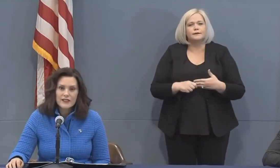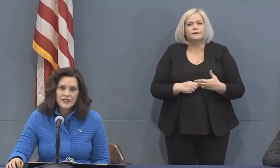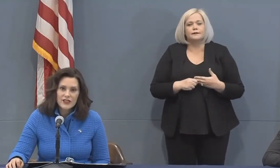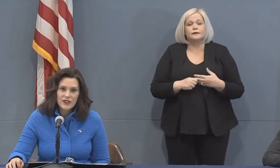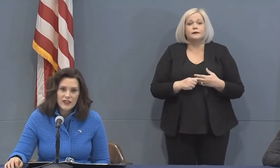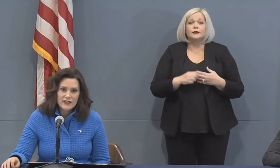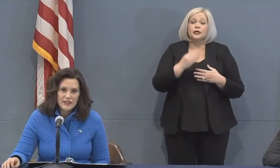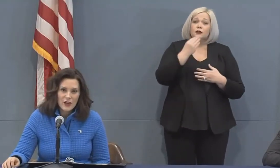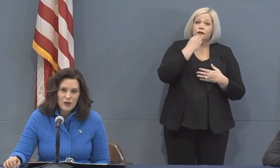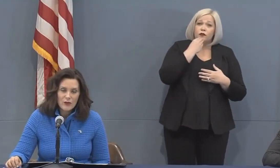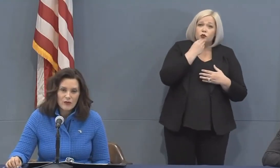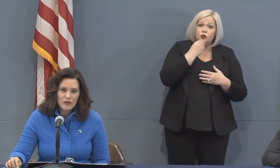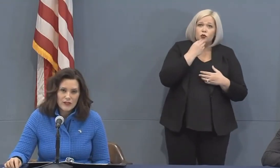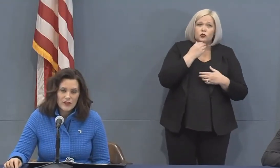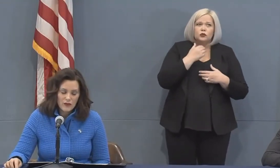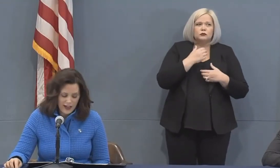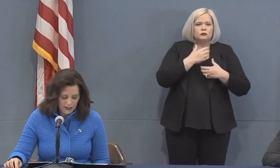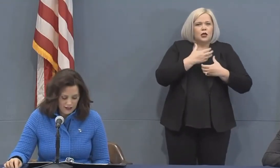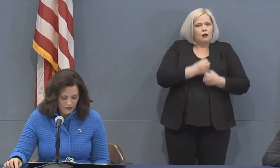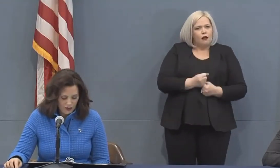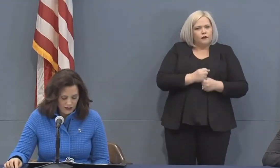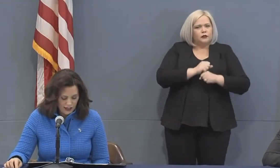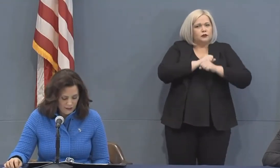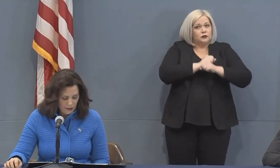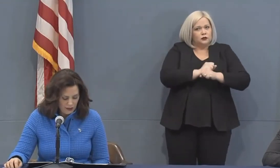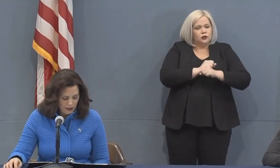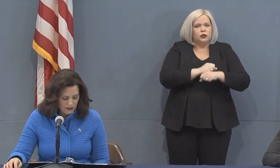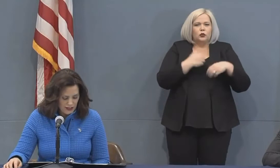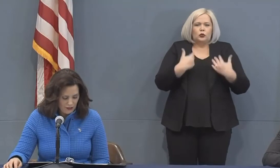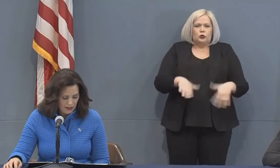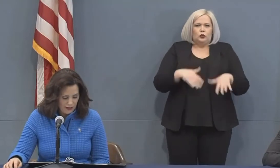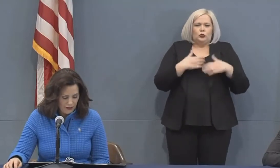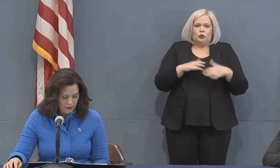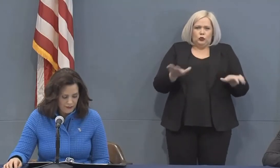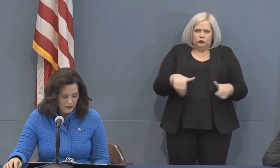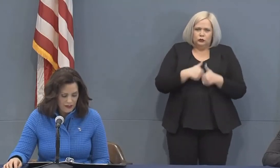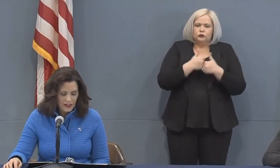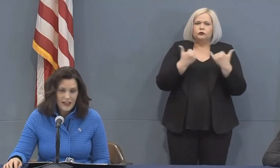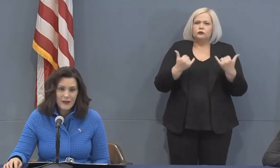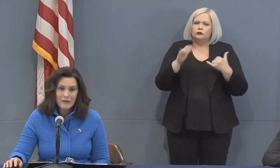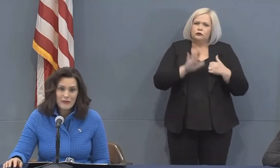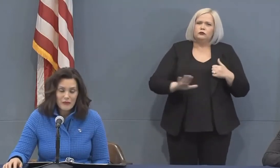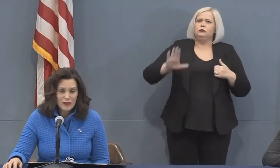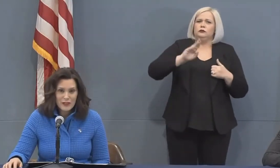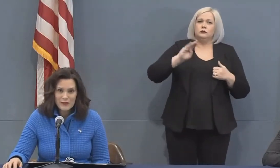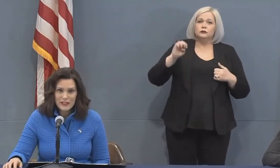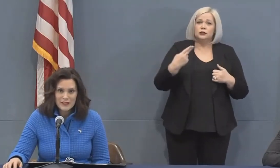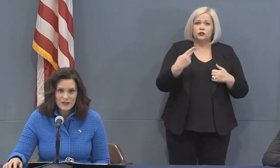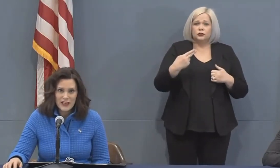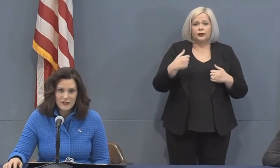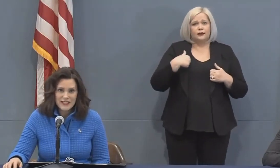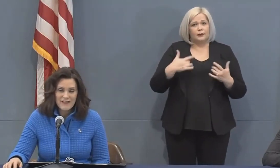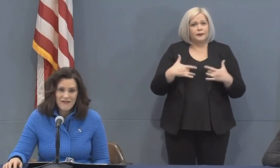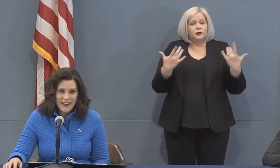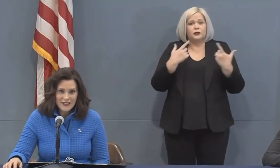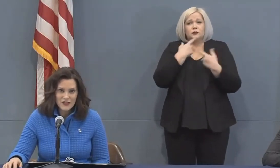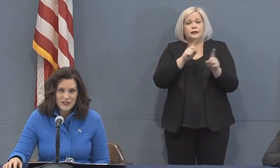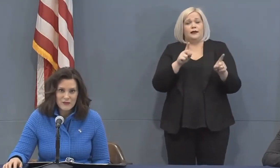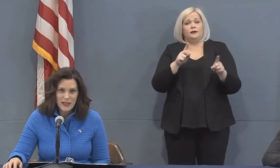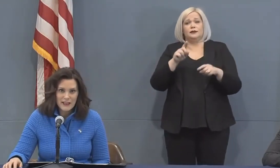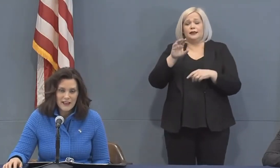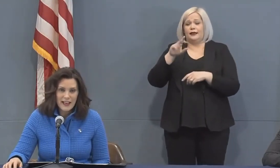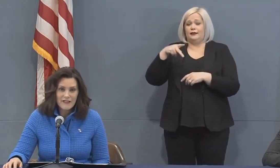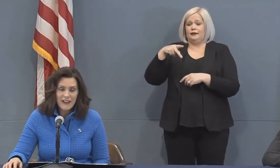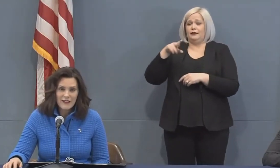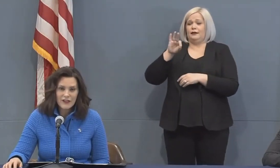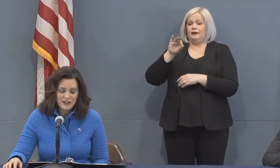Food insecurity is a terrible reality for a lot of people in our state right now. And I'm really pleased to announce that Pfizer